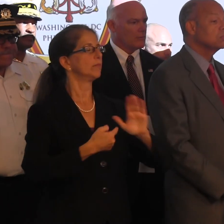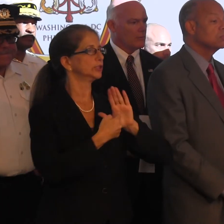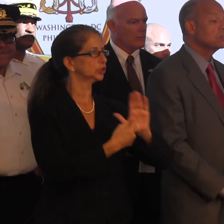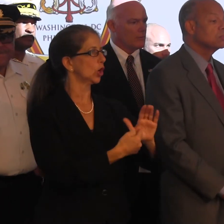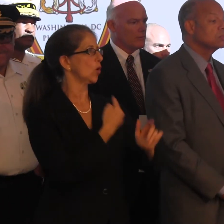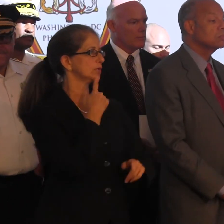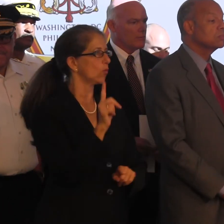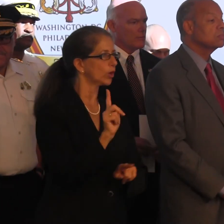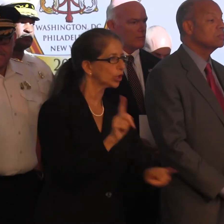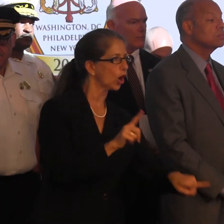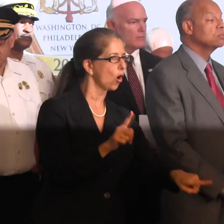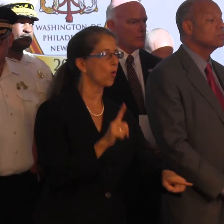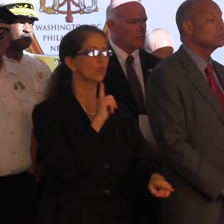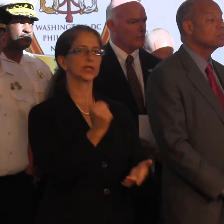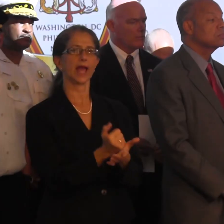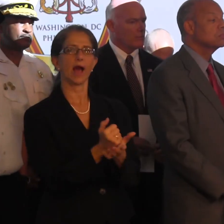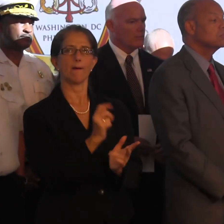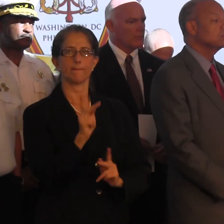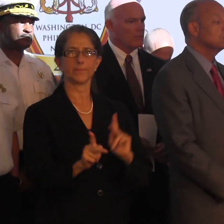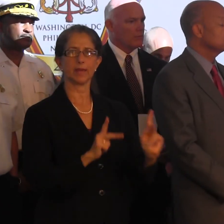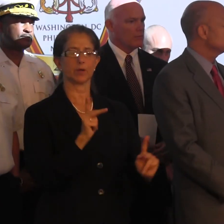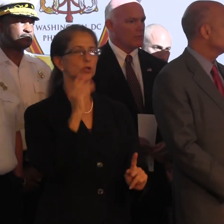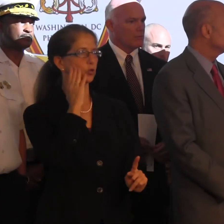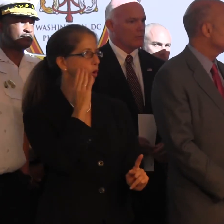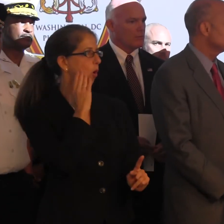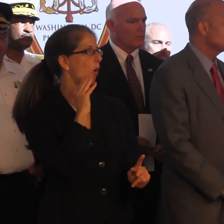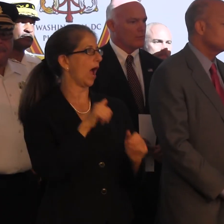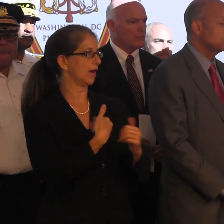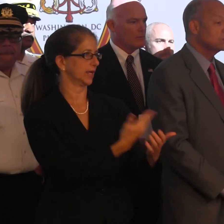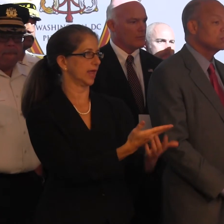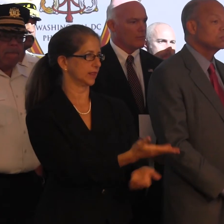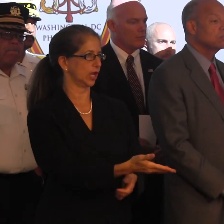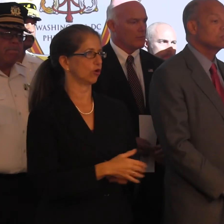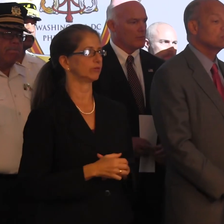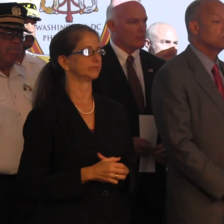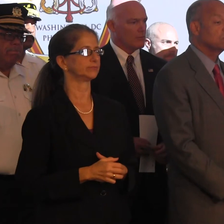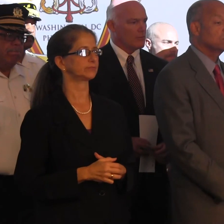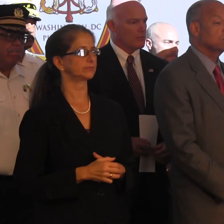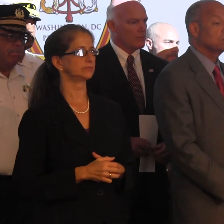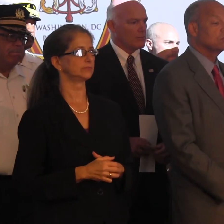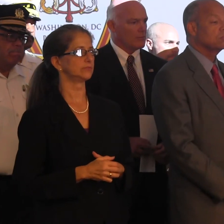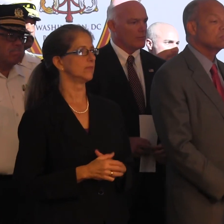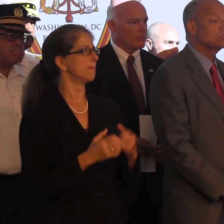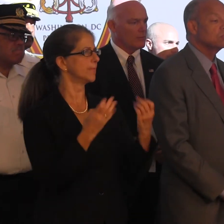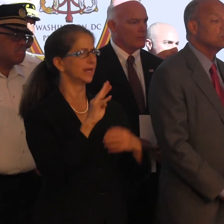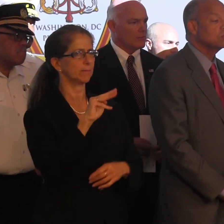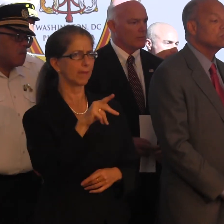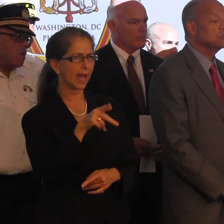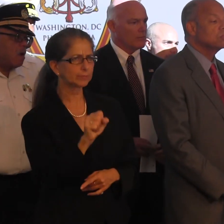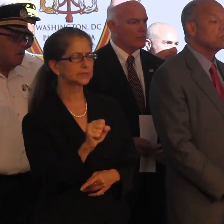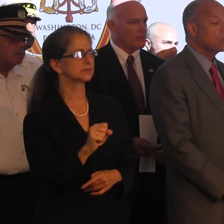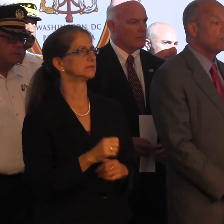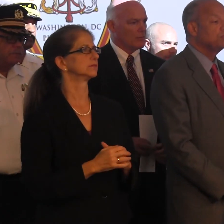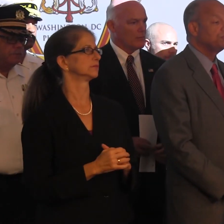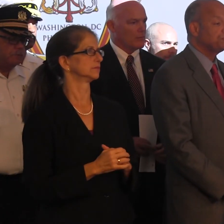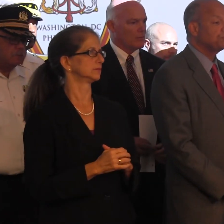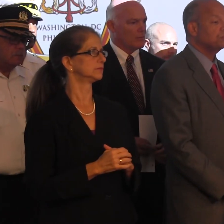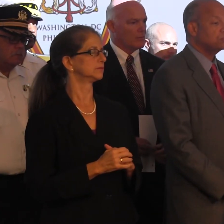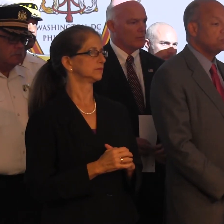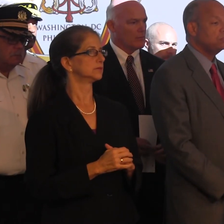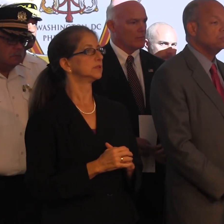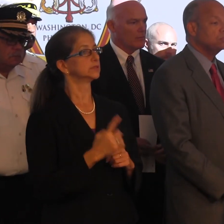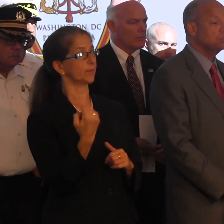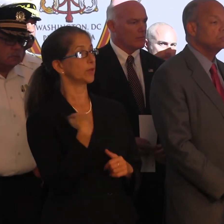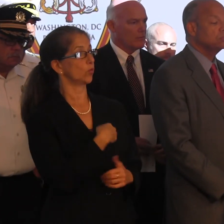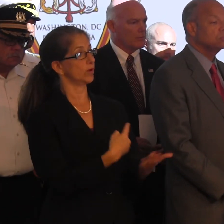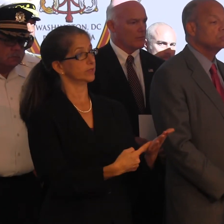and really help folks know how to best get there. And, again, tons of maps out. So, again, you know, one of the things we've talked